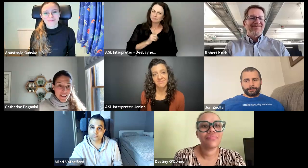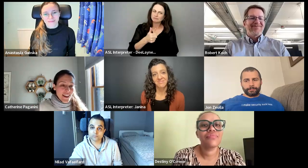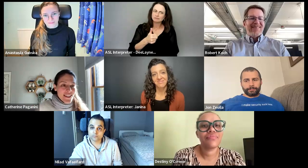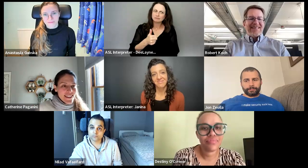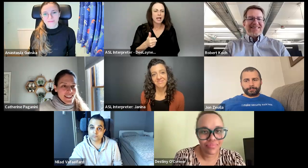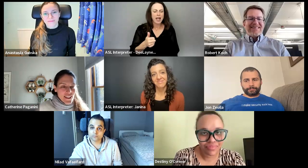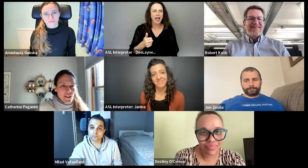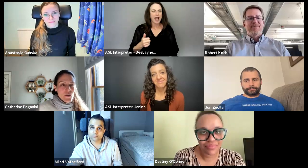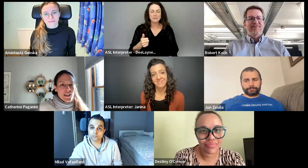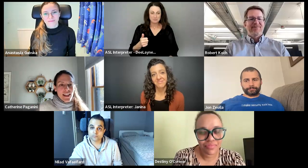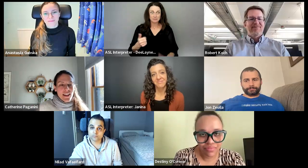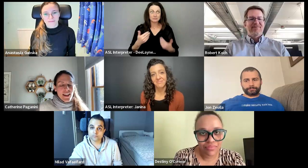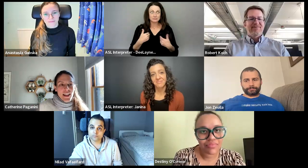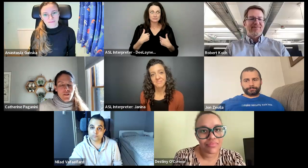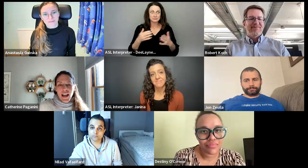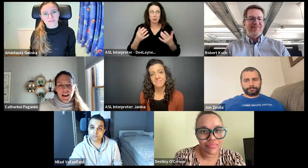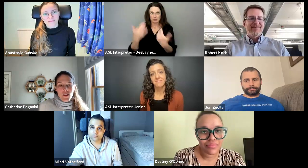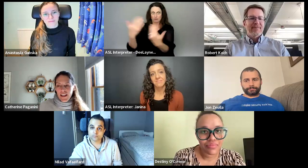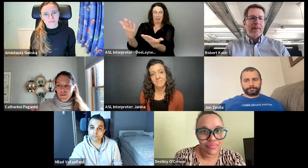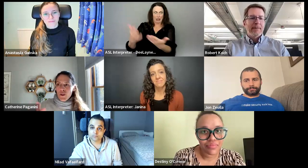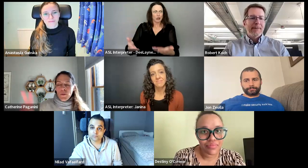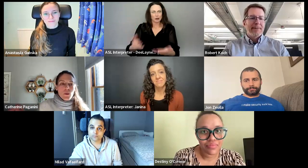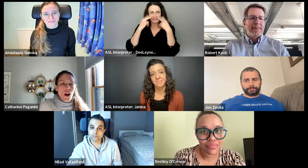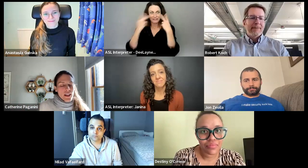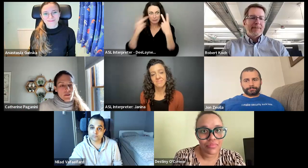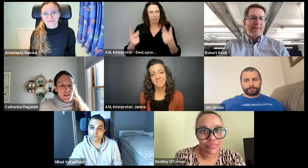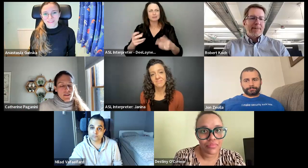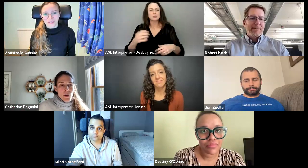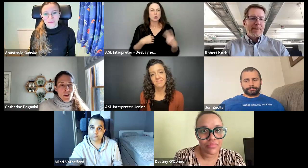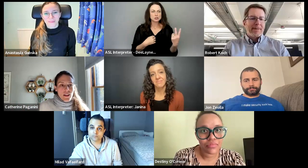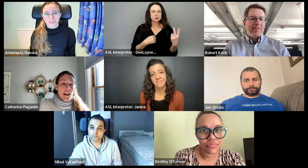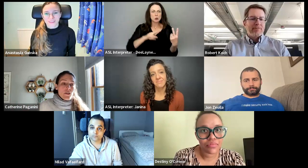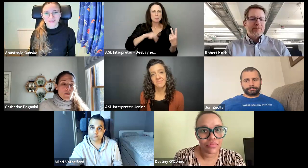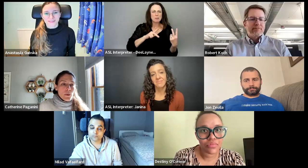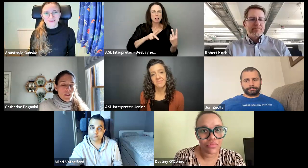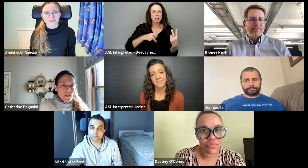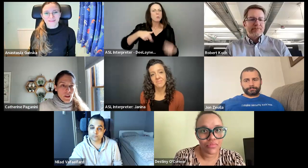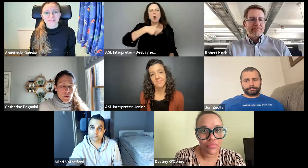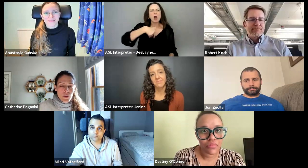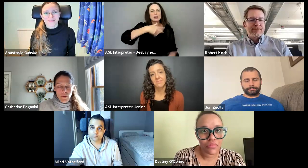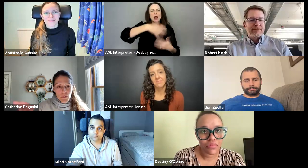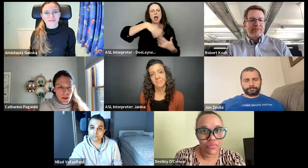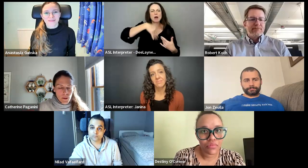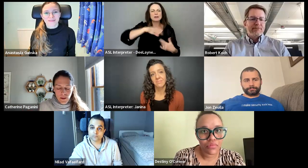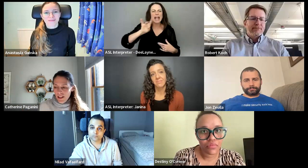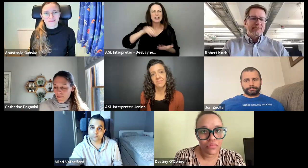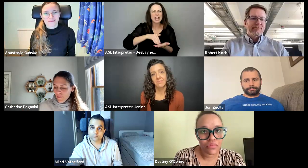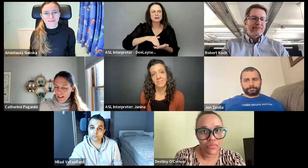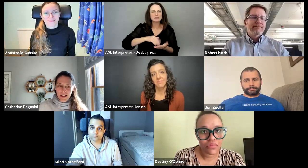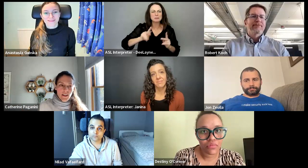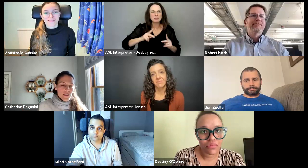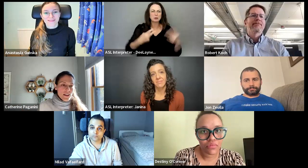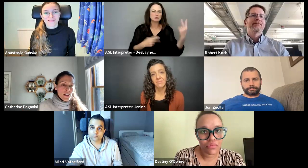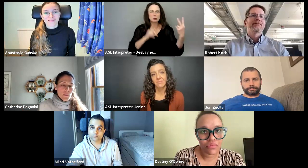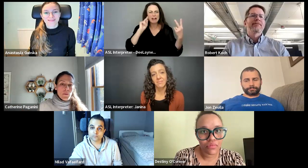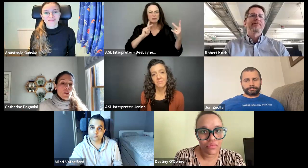And there, they, they are suddenly, you know, so it's like, if you have just like two people walking around among 8,000 people, you know, two deaf people amount,